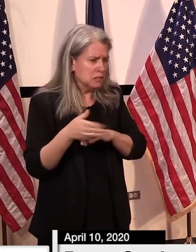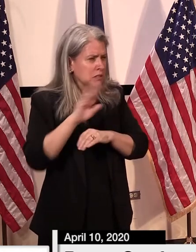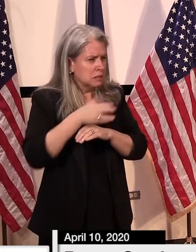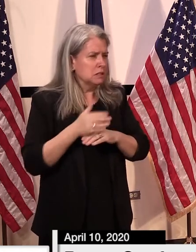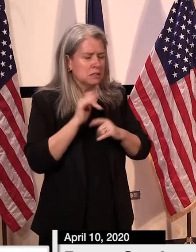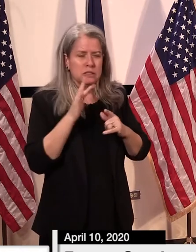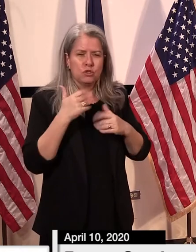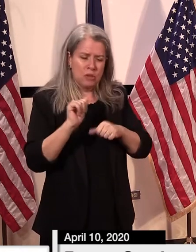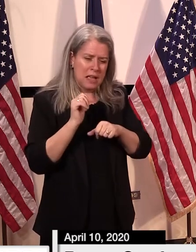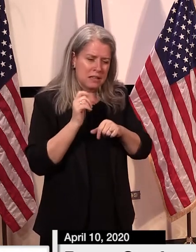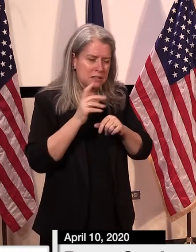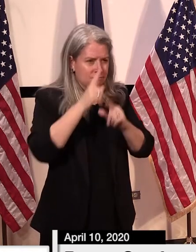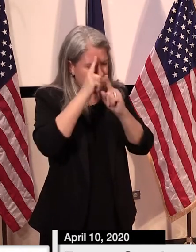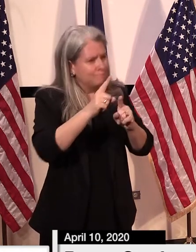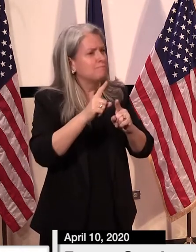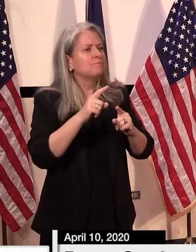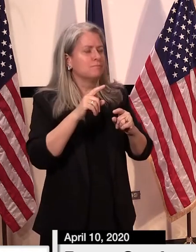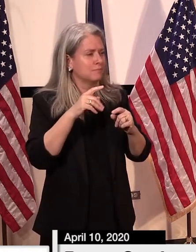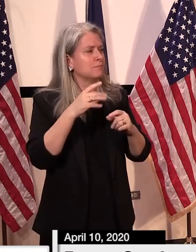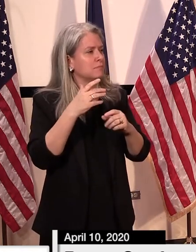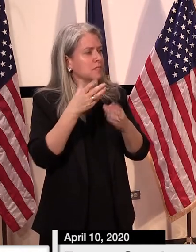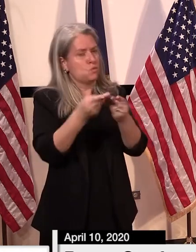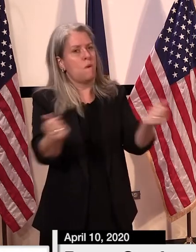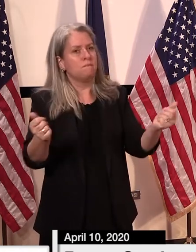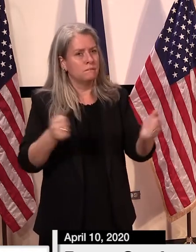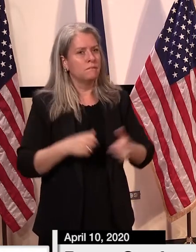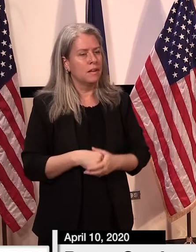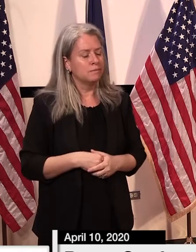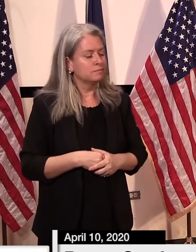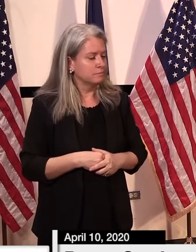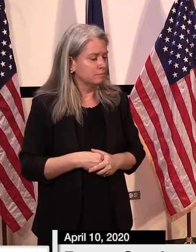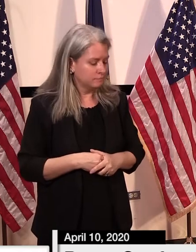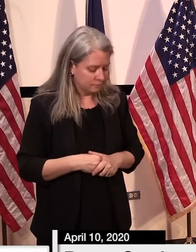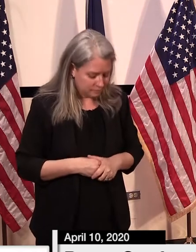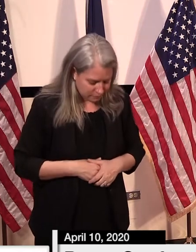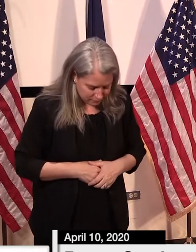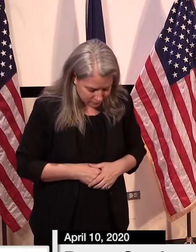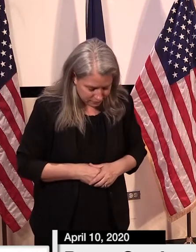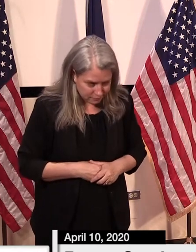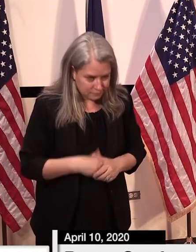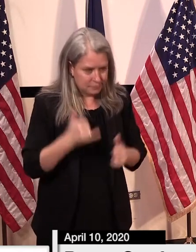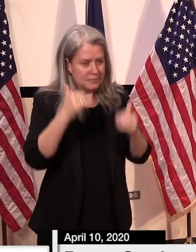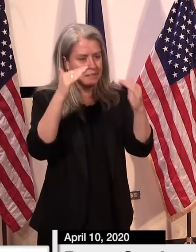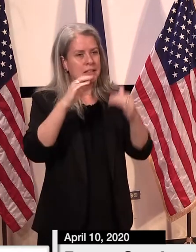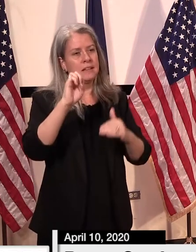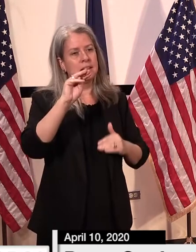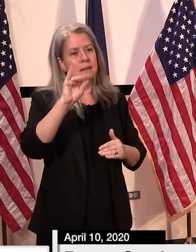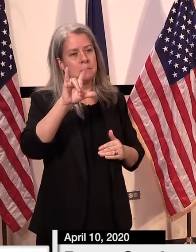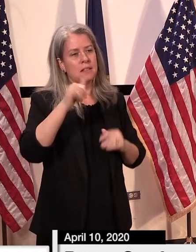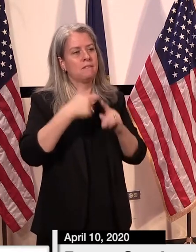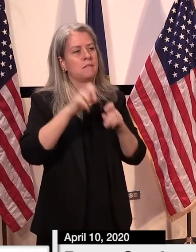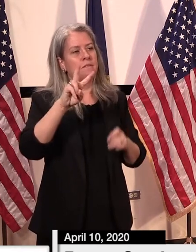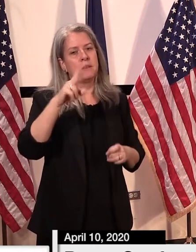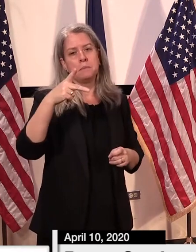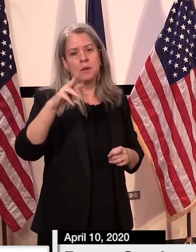to try and accomplish both okay thank you emily vpr